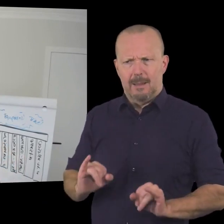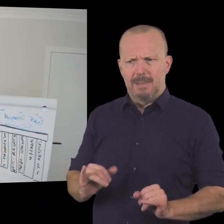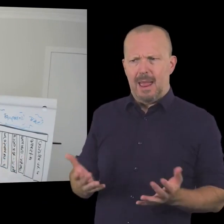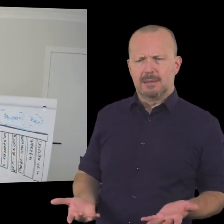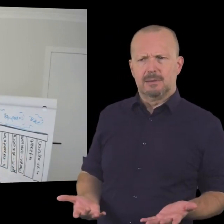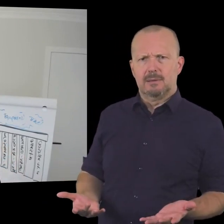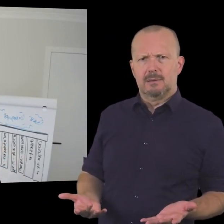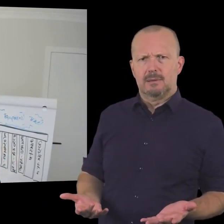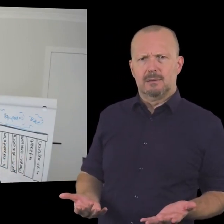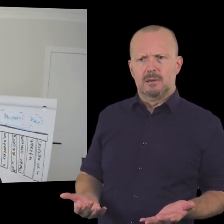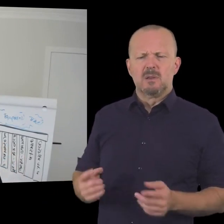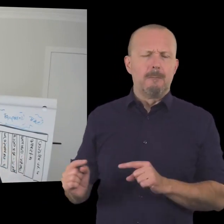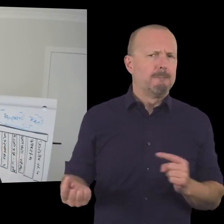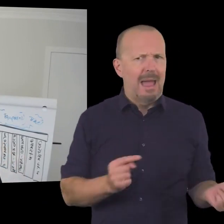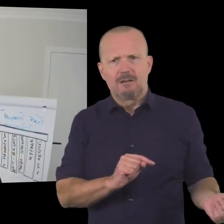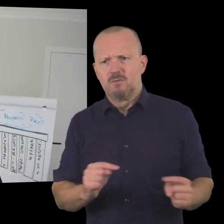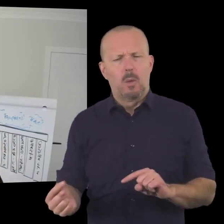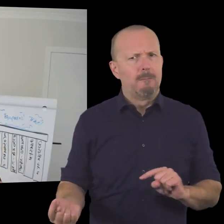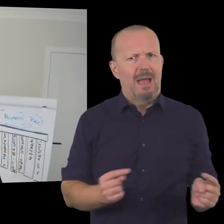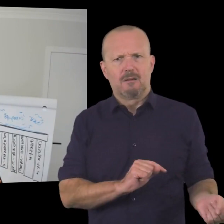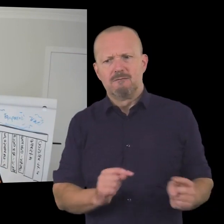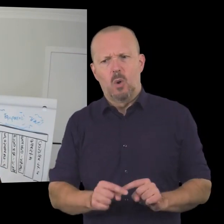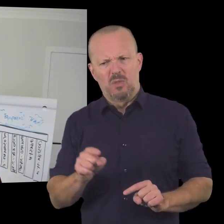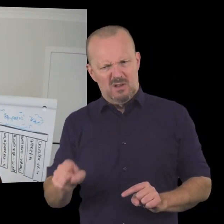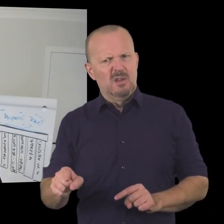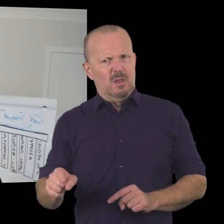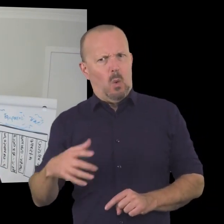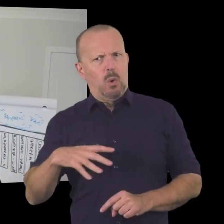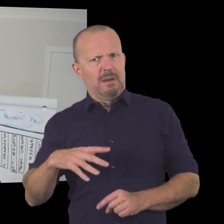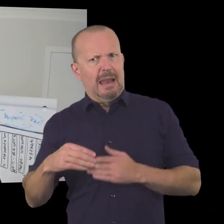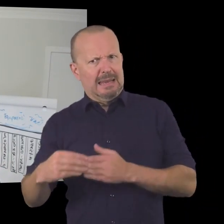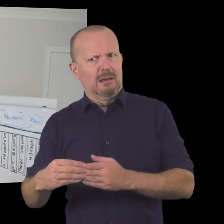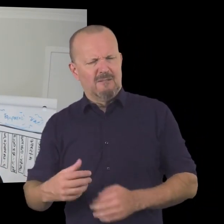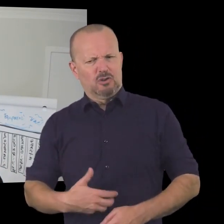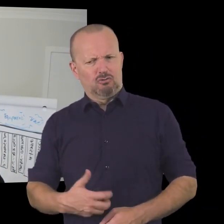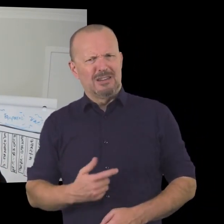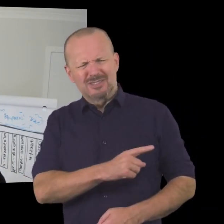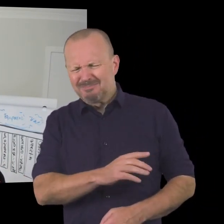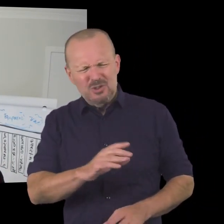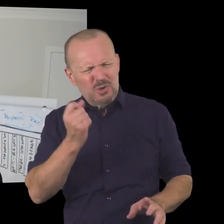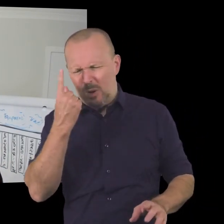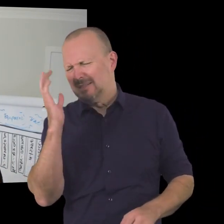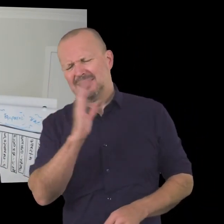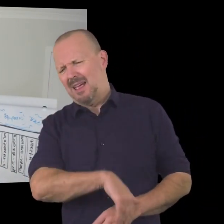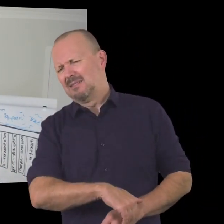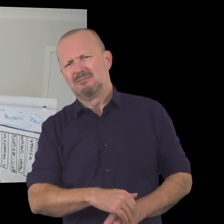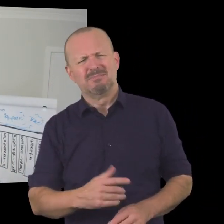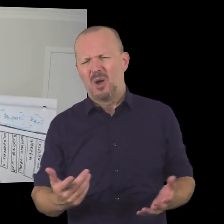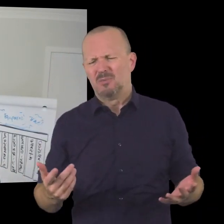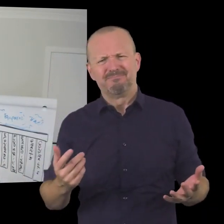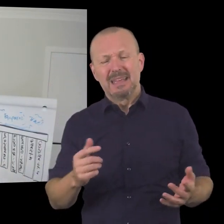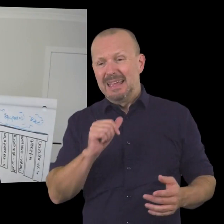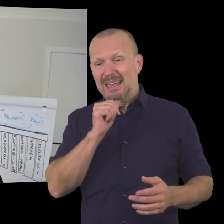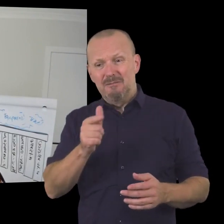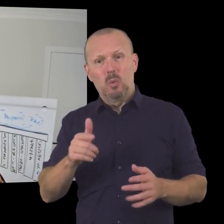about that and she's got to the point after a couple of back and forth where she was quite frustrated by this point as you can imagine she said you don't